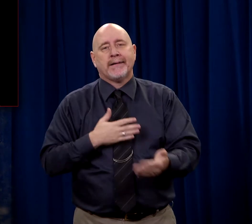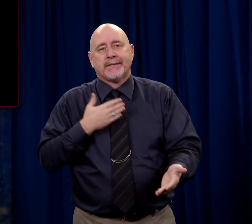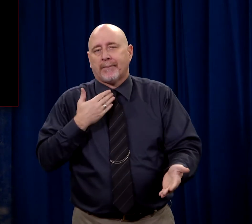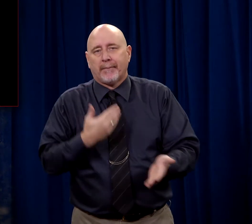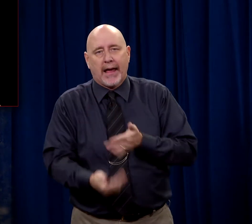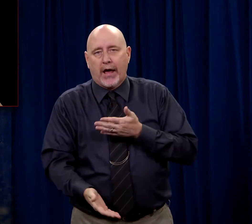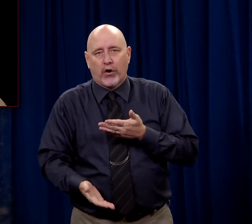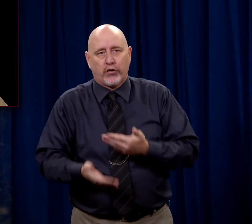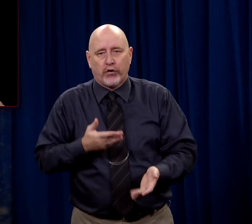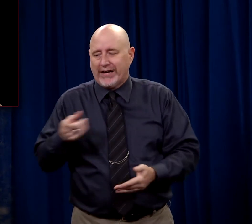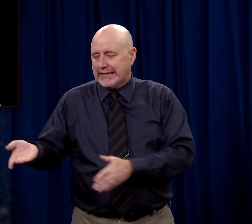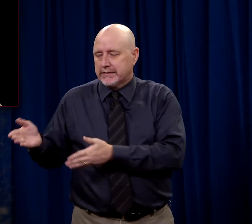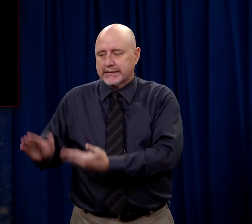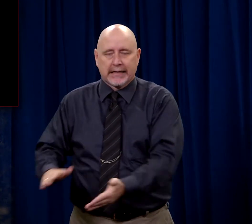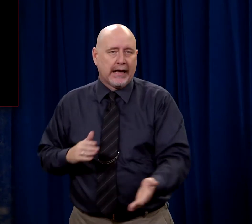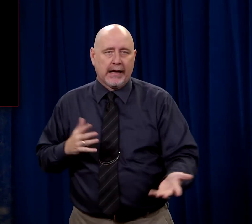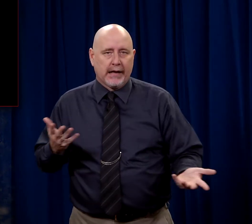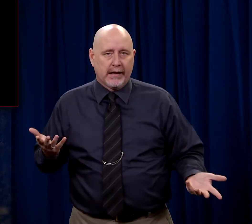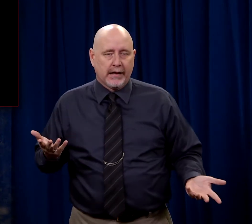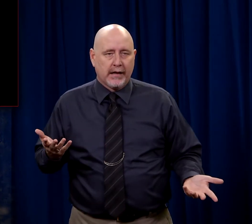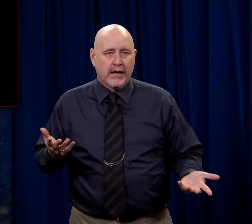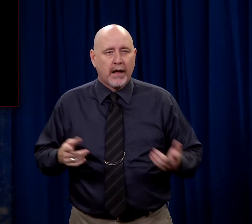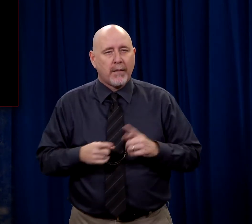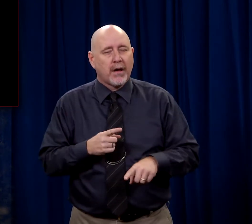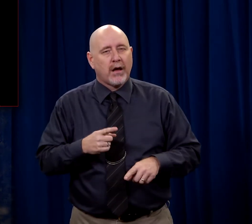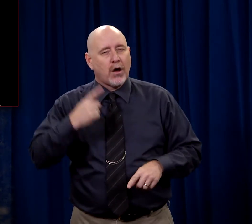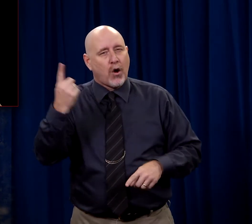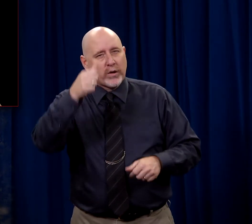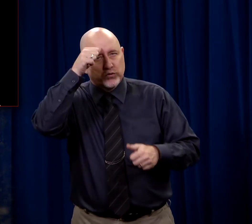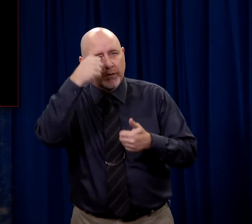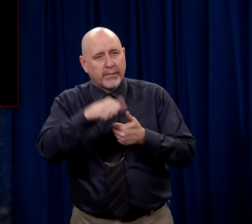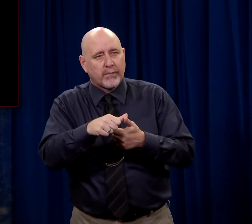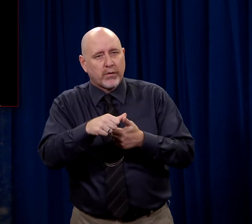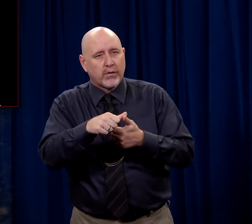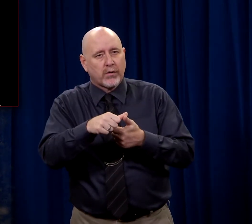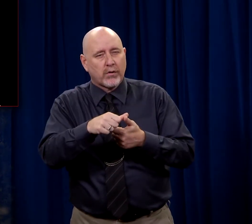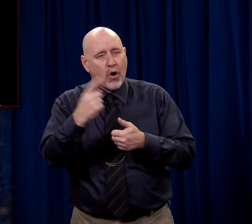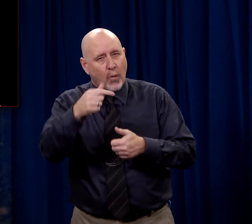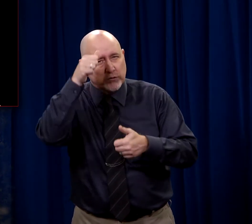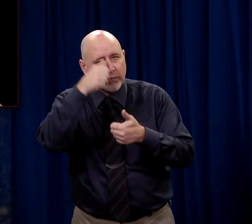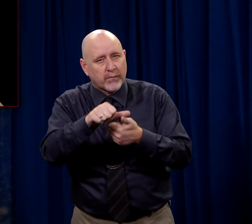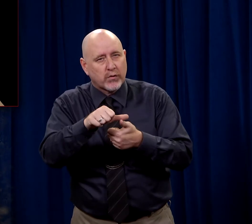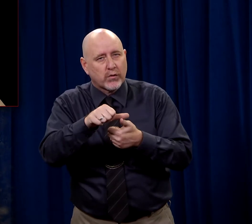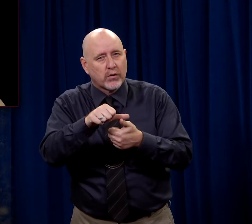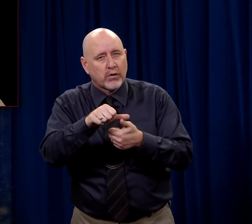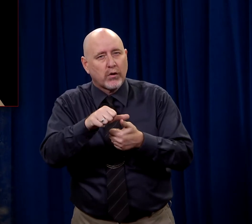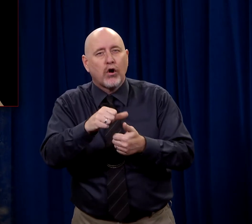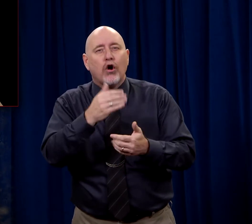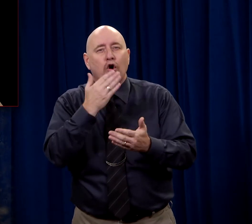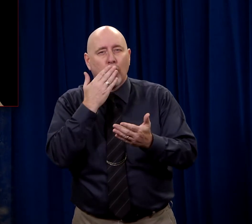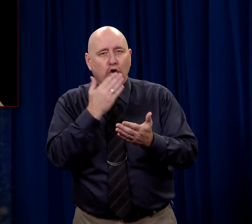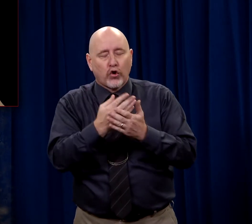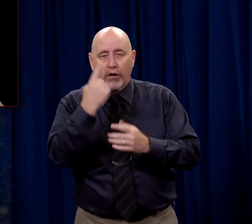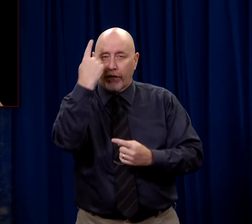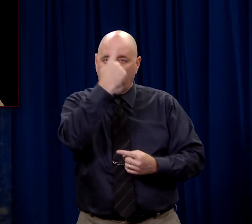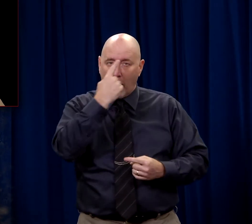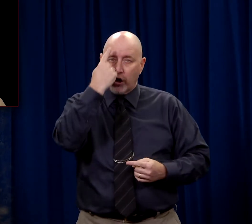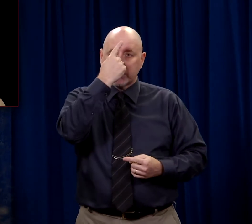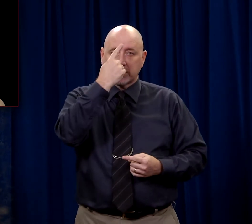make any difference because he's condemning him to death. You must always remember that good thoughts, good